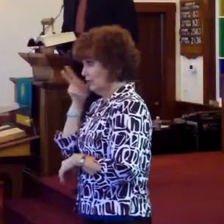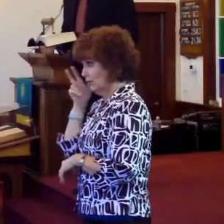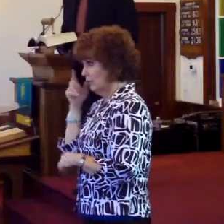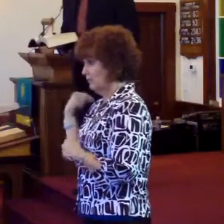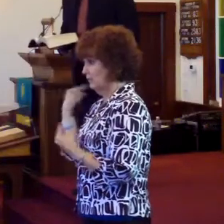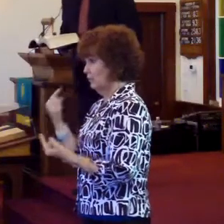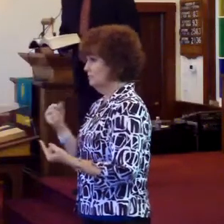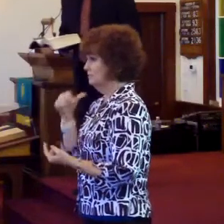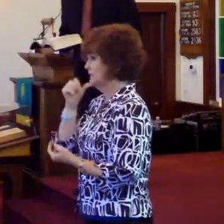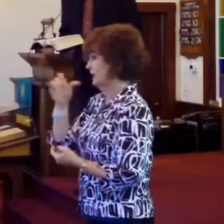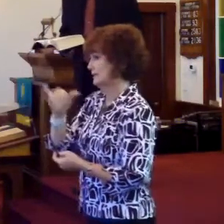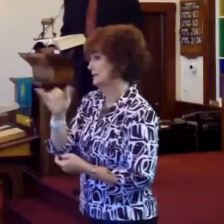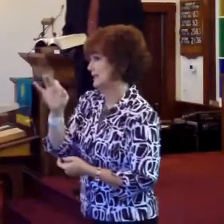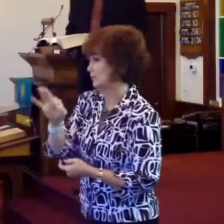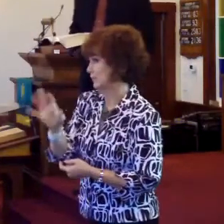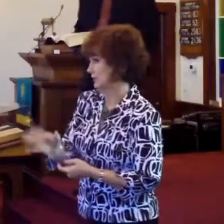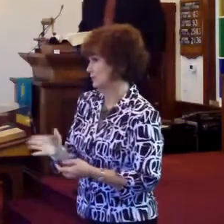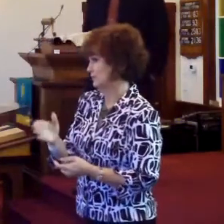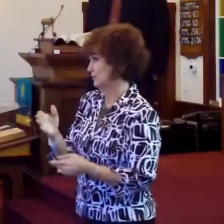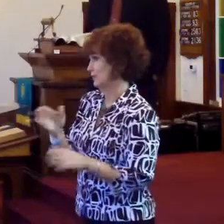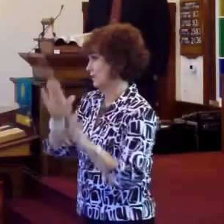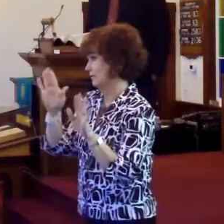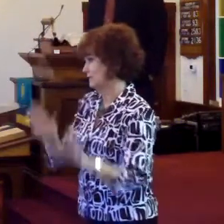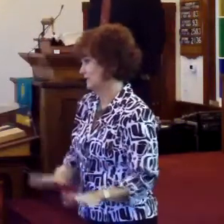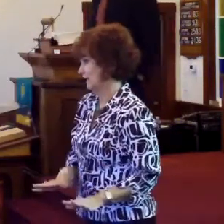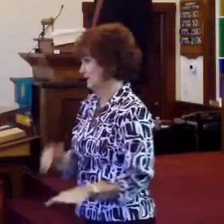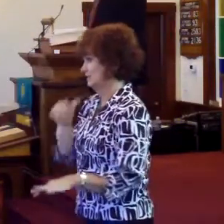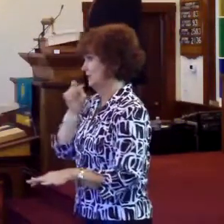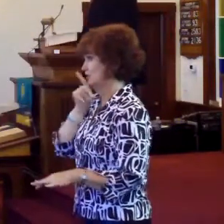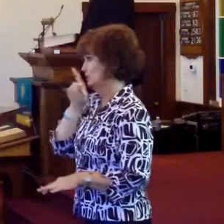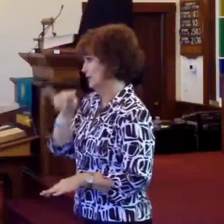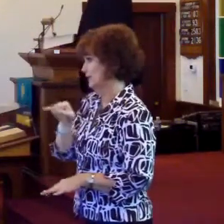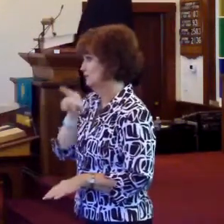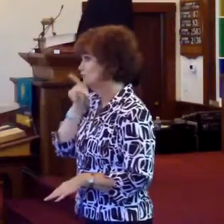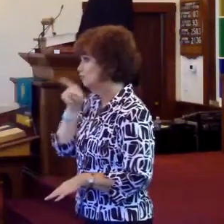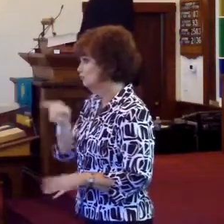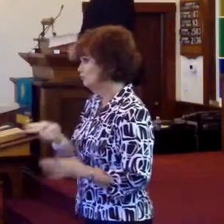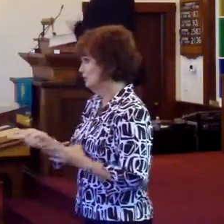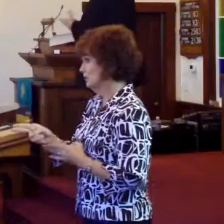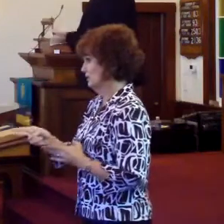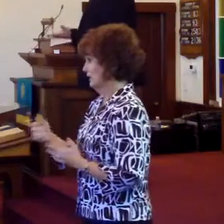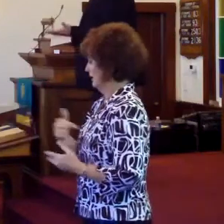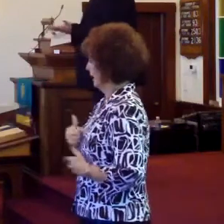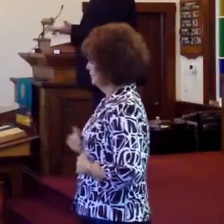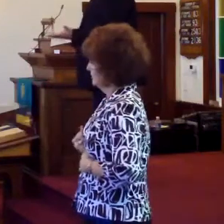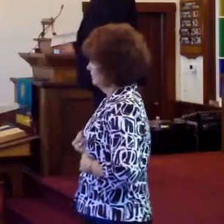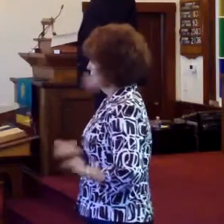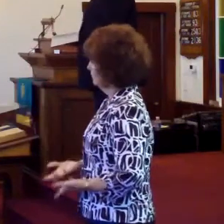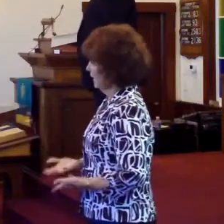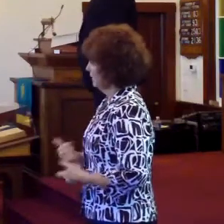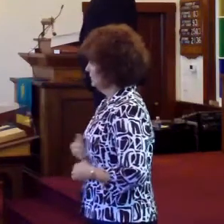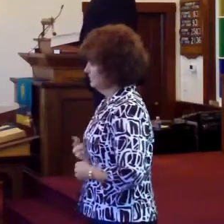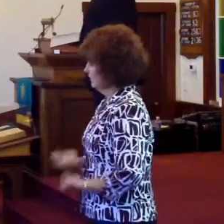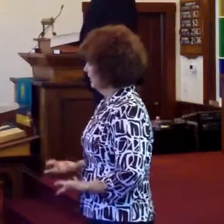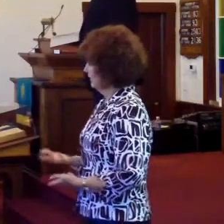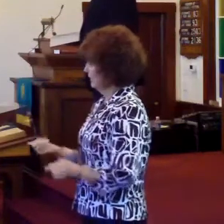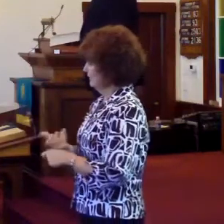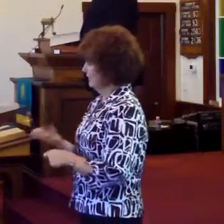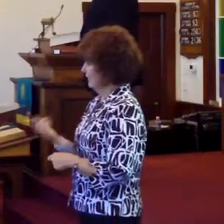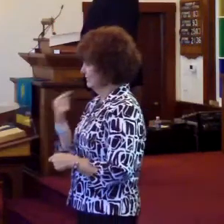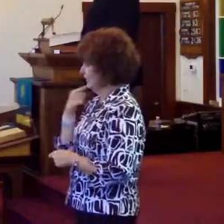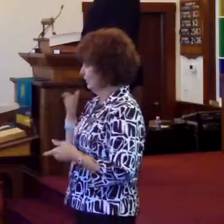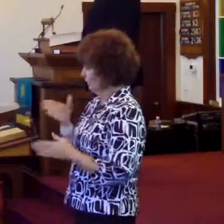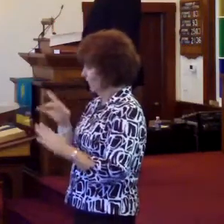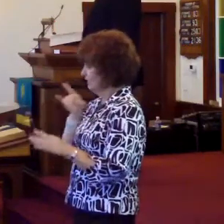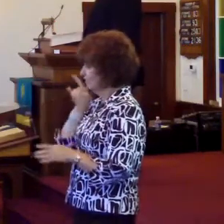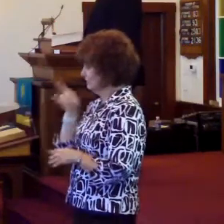It wasn't the same preacher I'd heard every Sunday who I wasn't sure he was telling me the truth or not. I'm baring my soul to you this morning, okay? Let me tell you